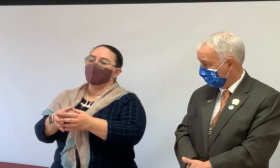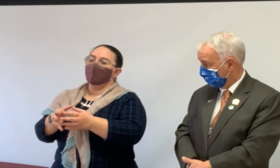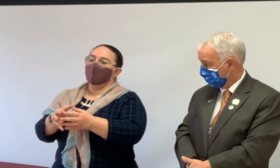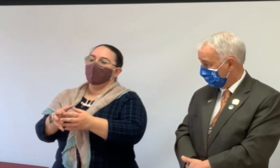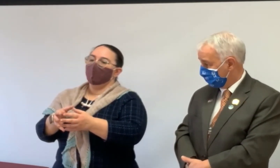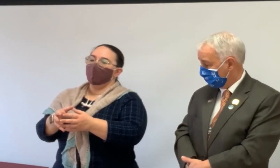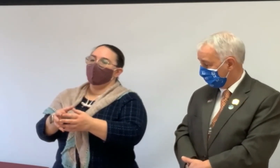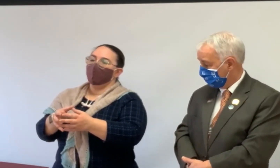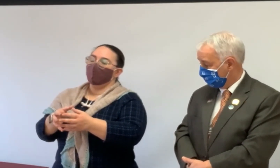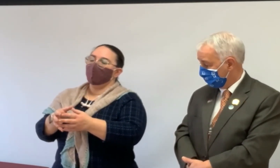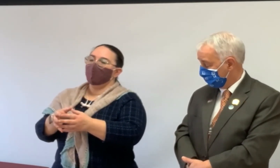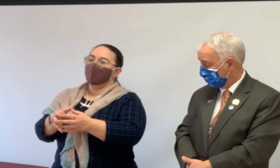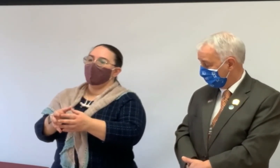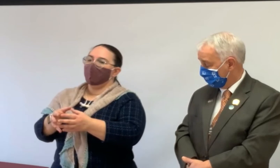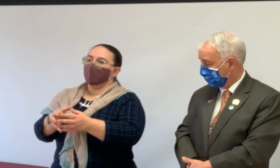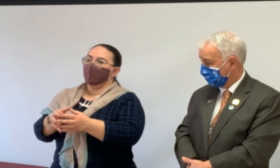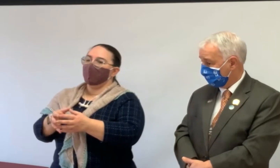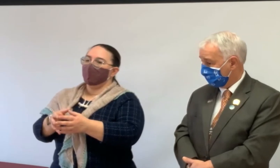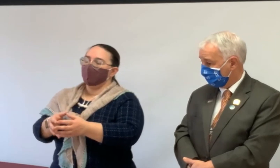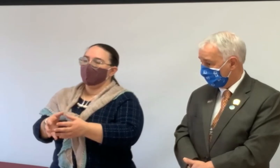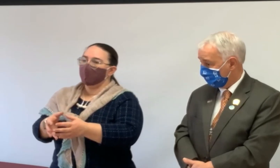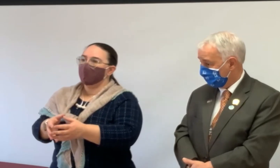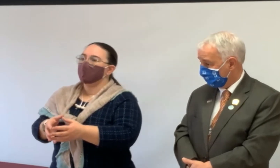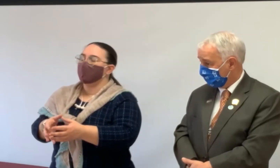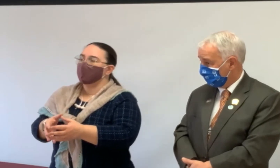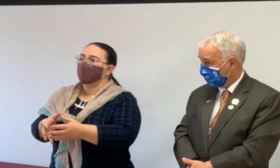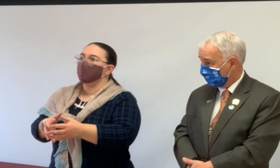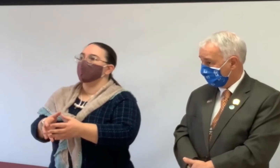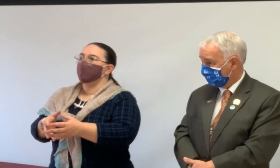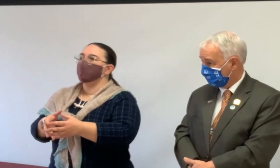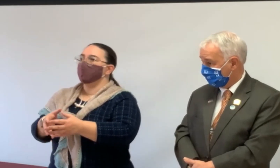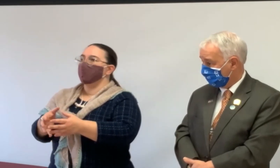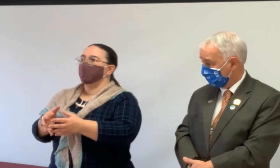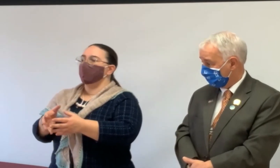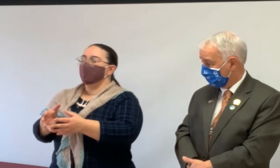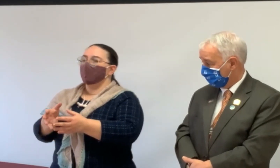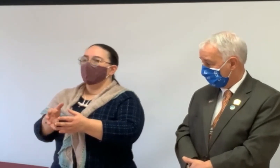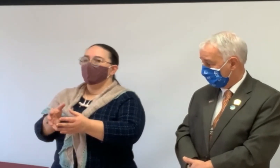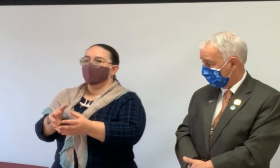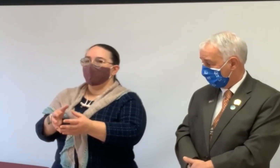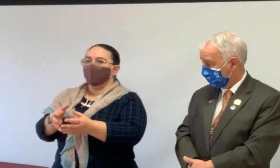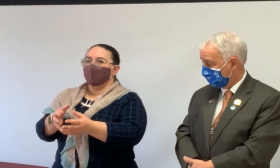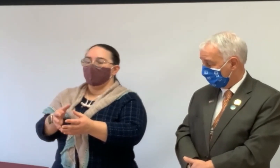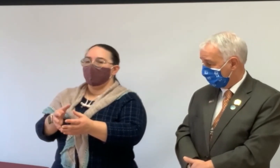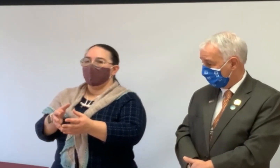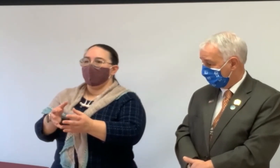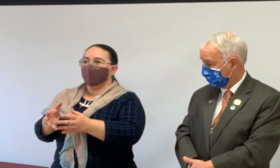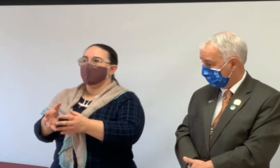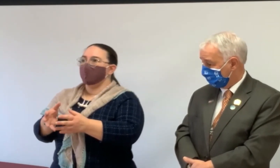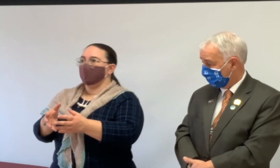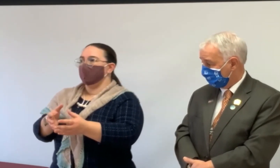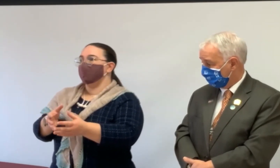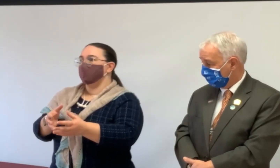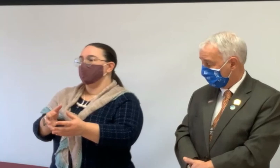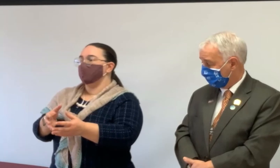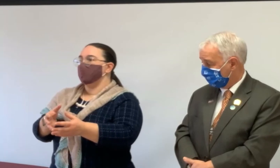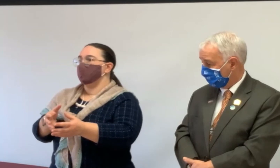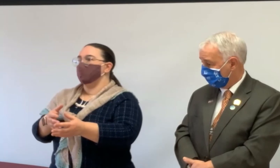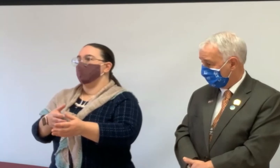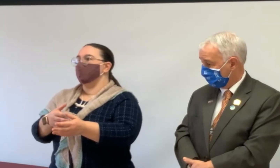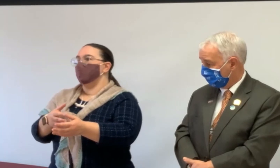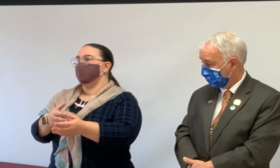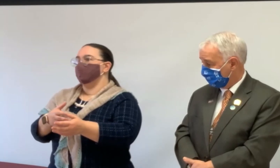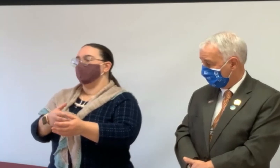condition. We are, we also specialize in negotiating for every seller in every